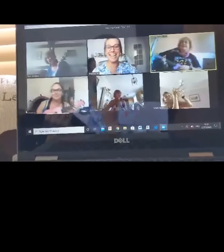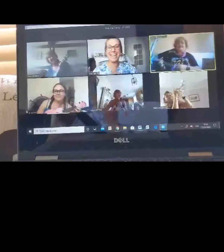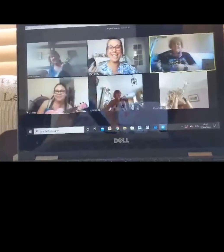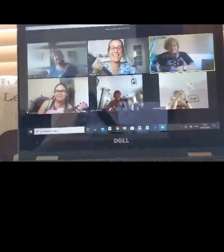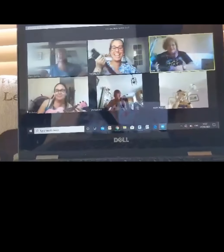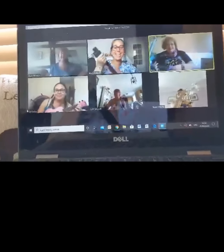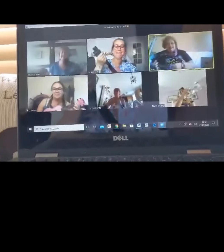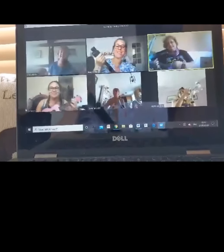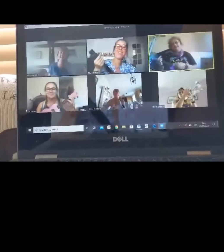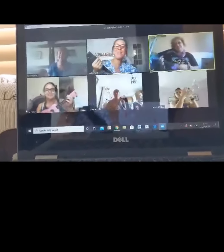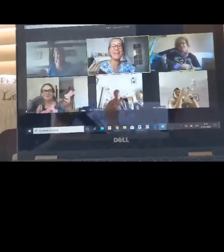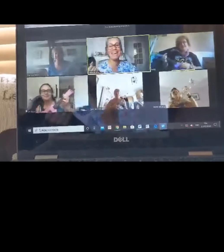Keep strumming!